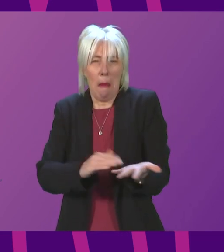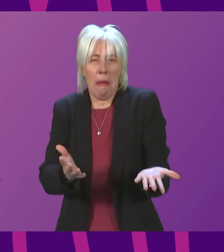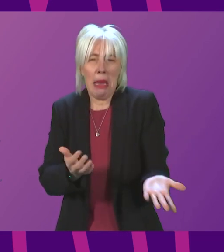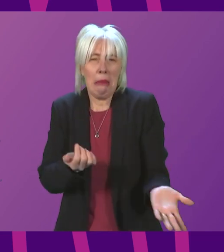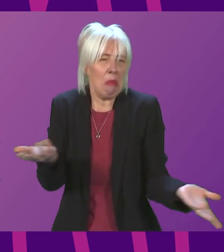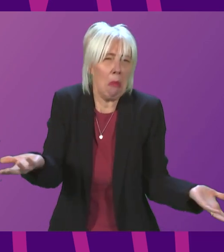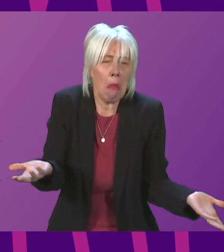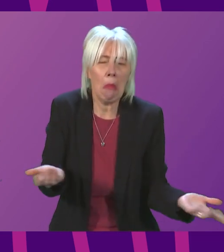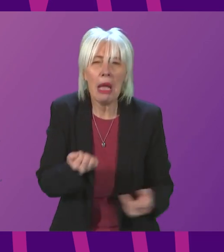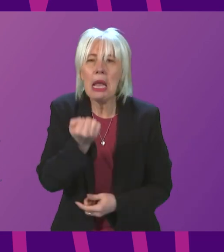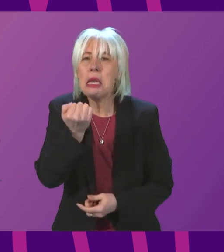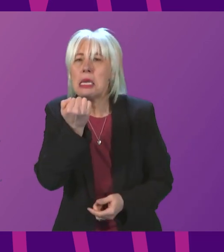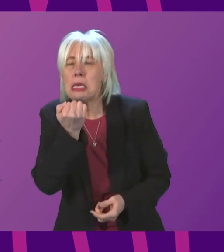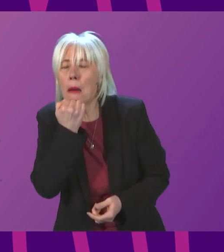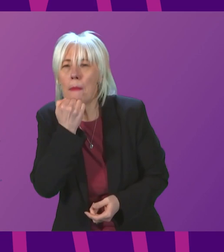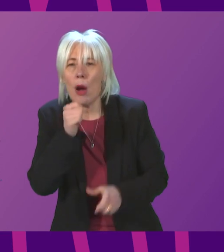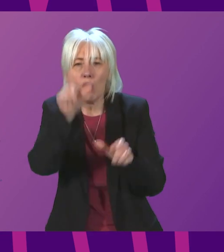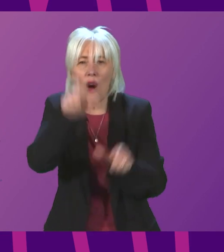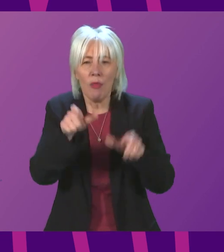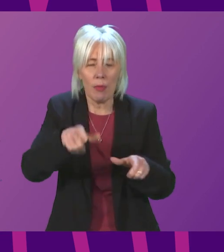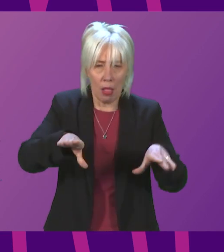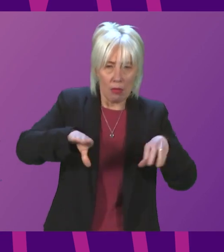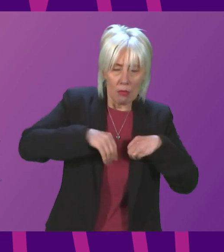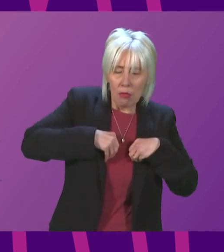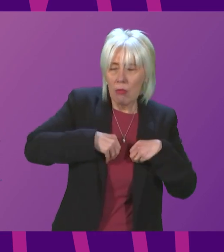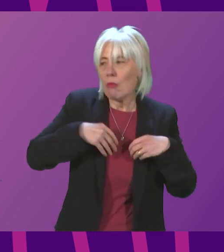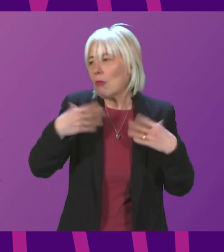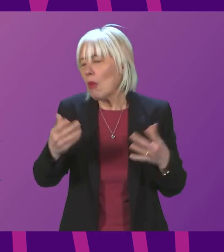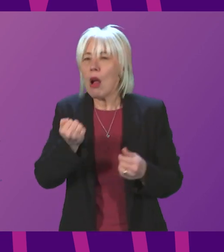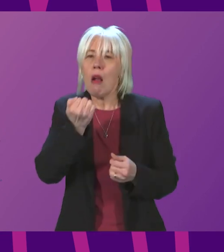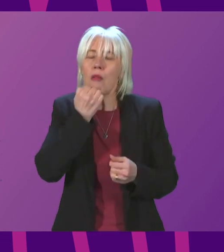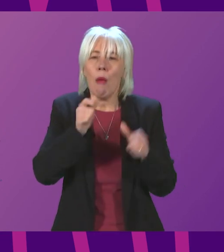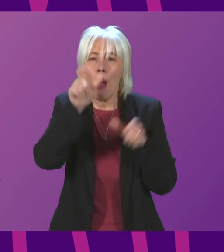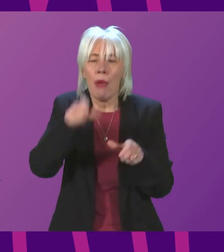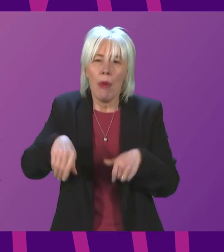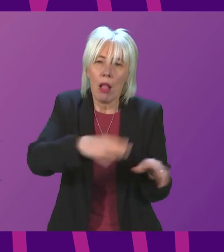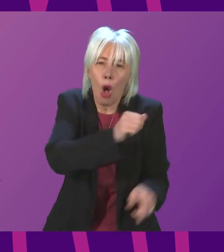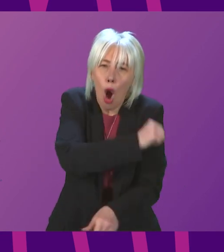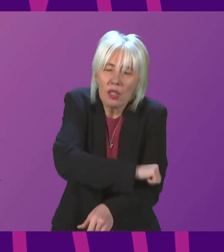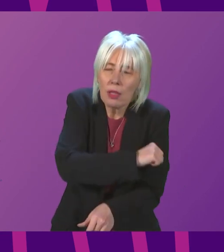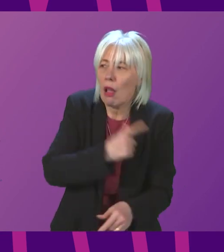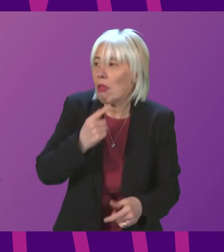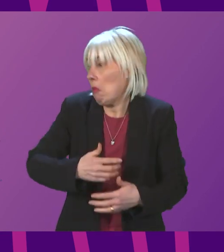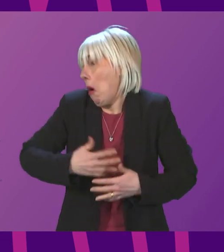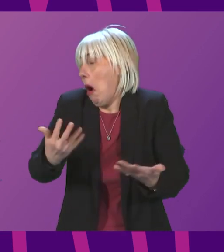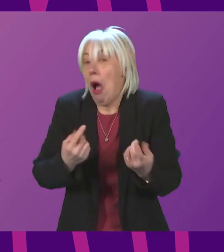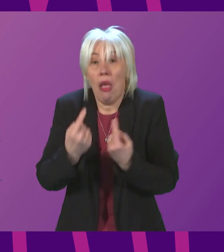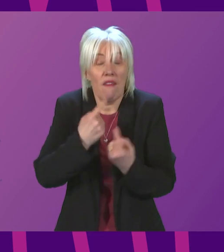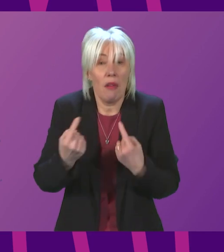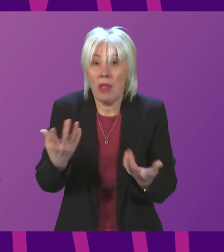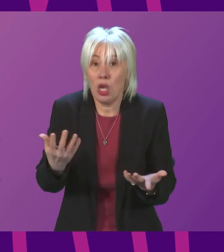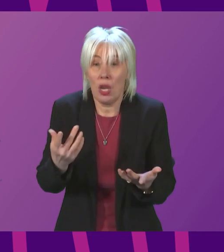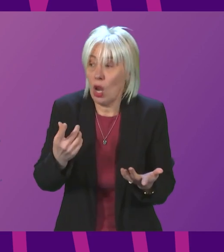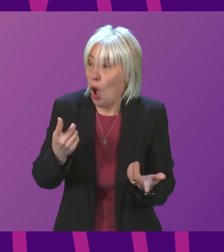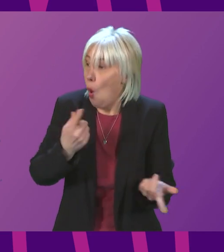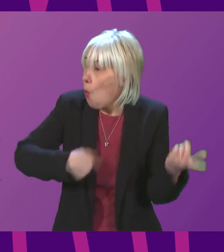numbers, for example, of those infected, numbers of hospitalisations, or indeed other data? Because in the interest of us all having a